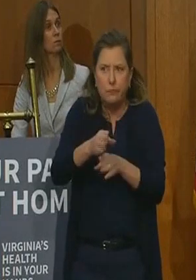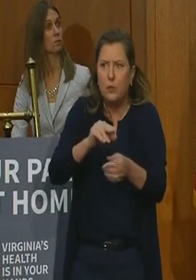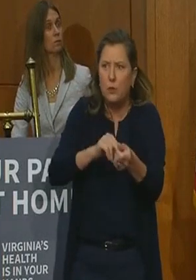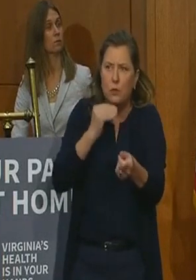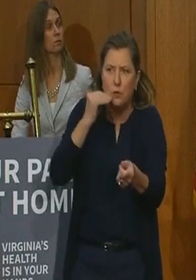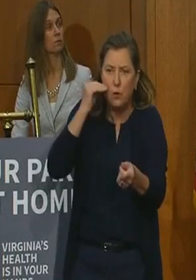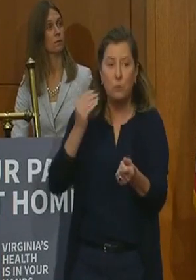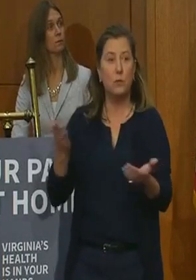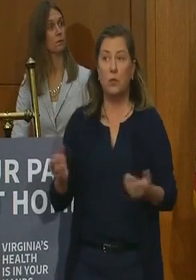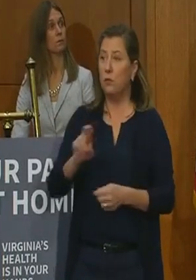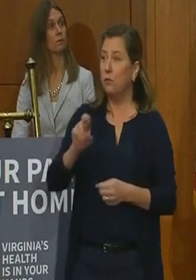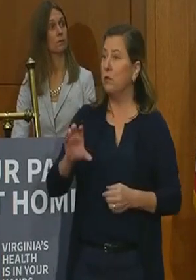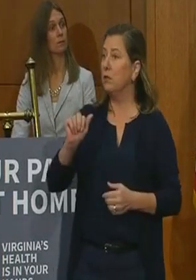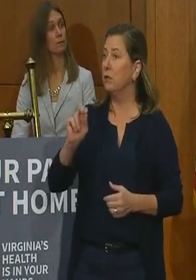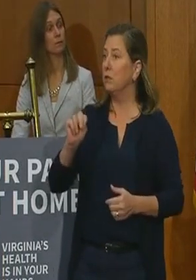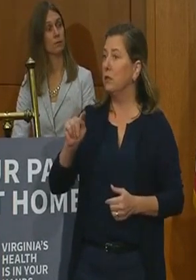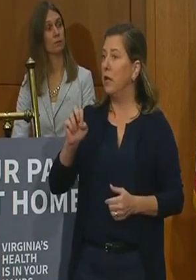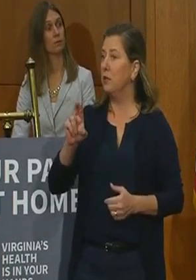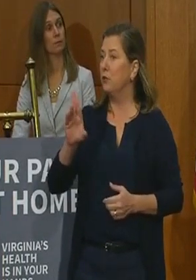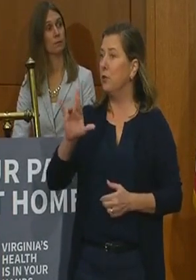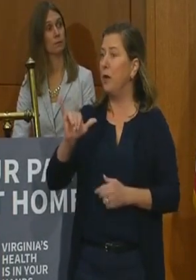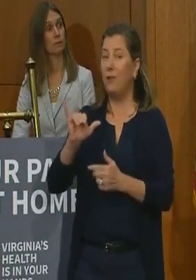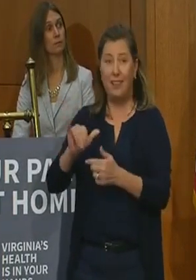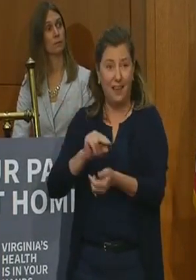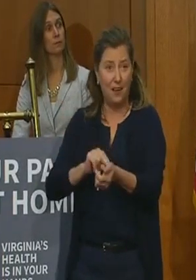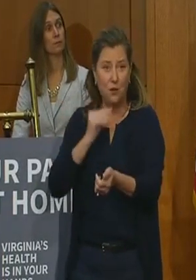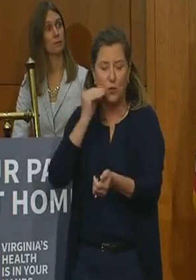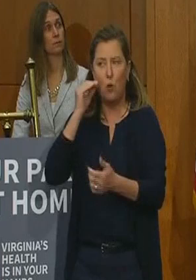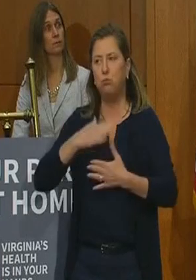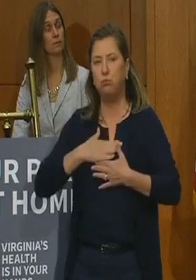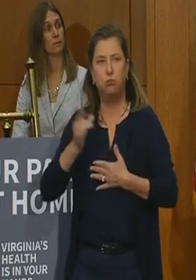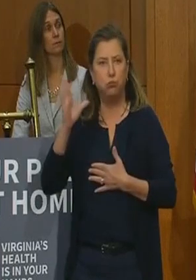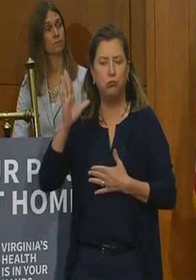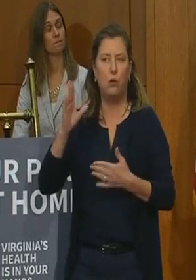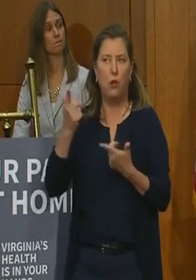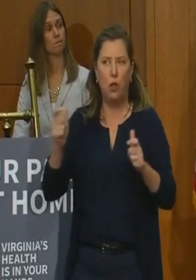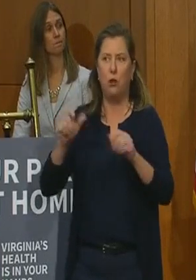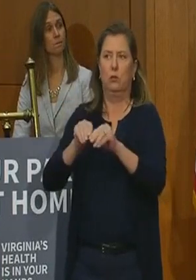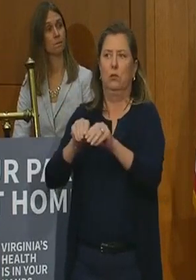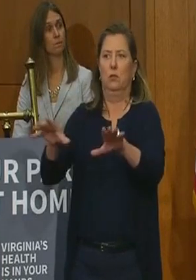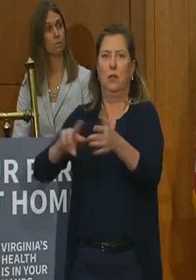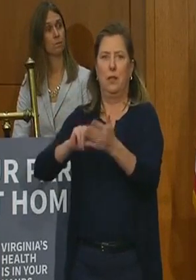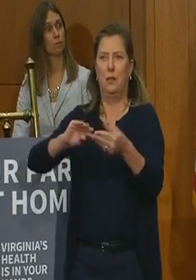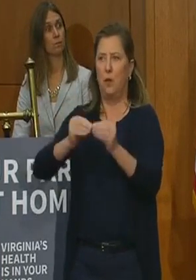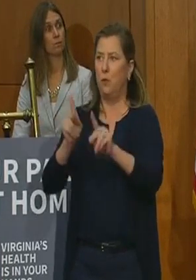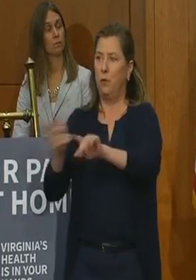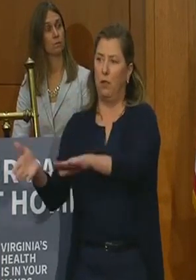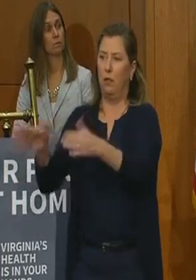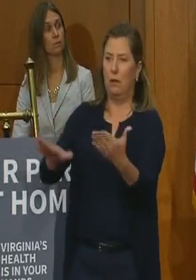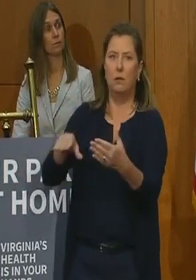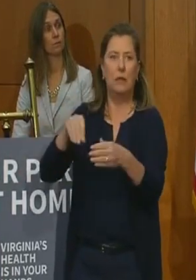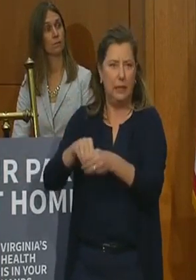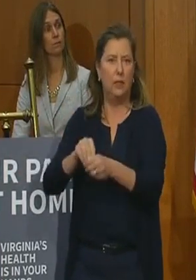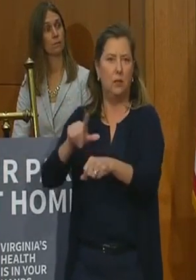Canterbury nursing home is tragically dealing with one of the largest concentrations of deaths in a long-term care